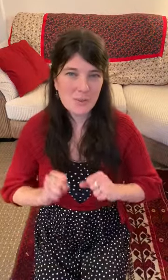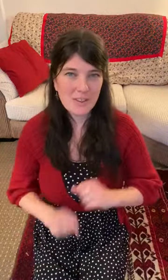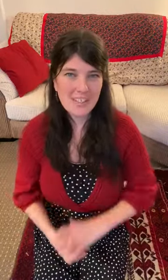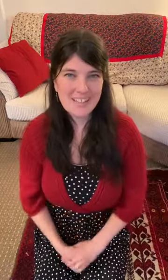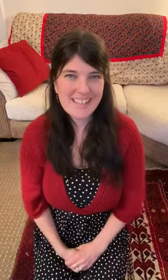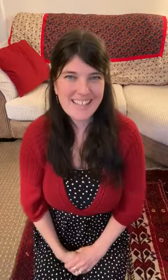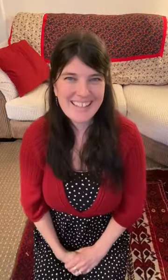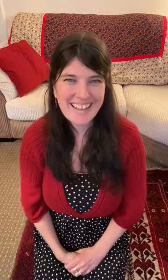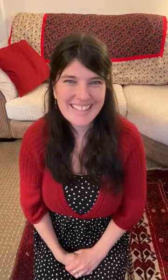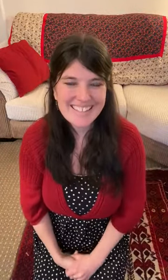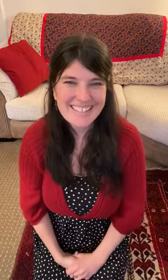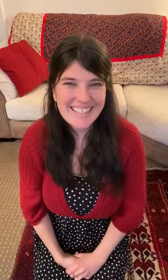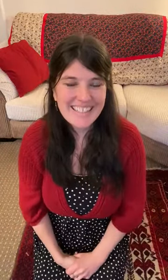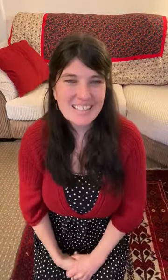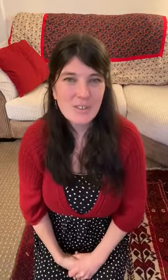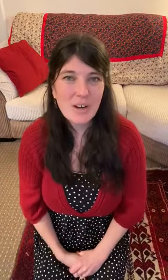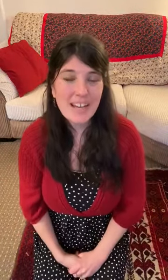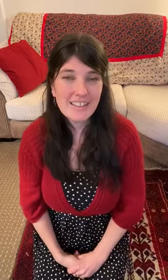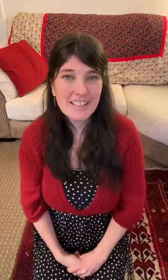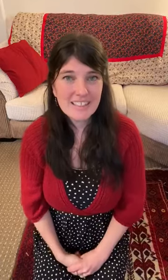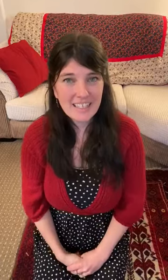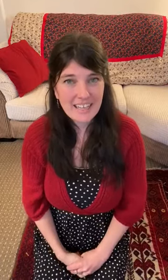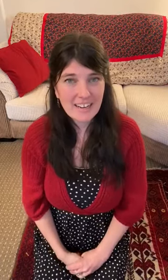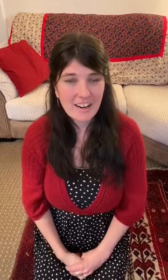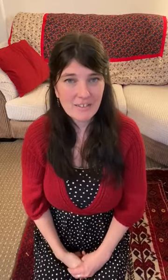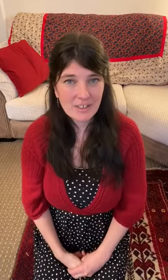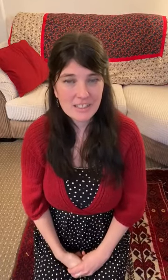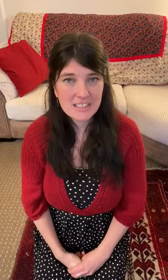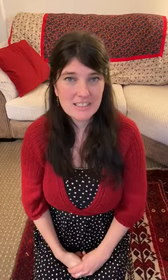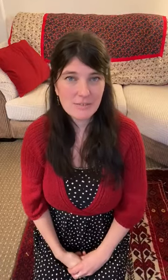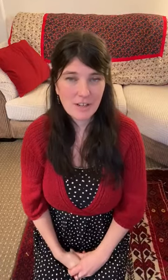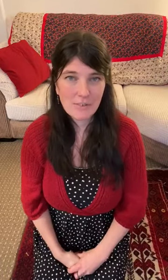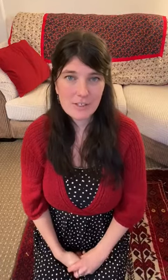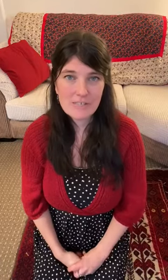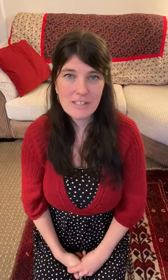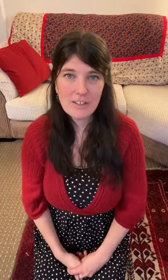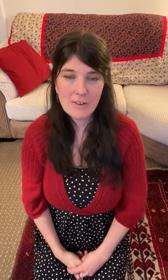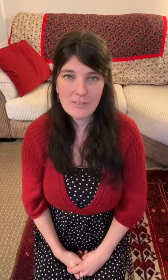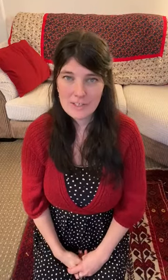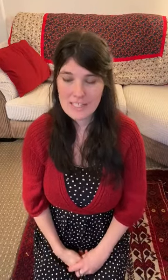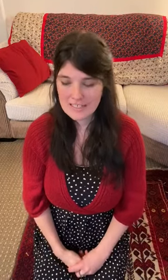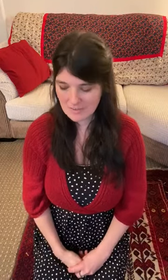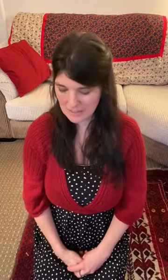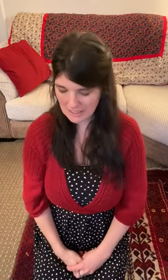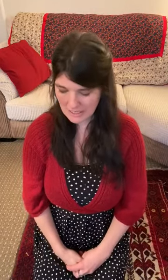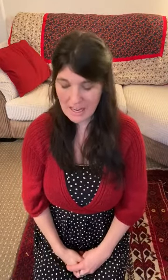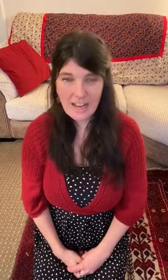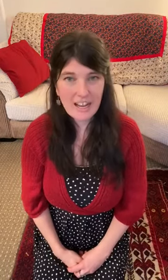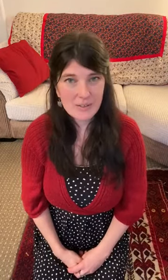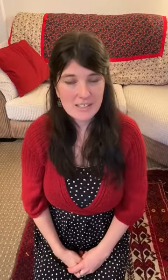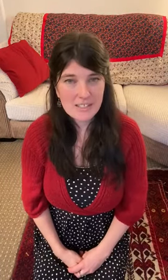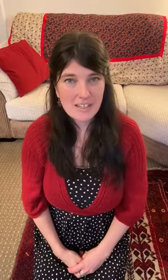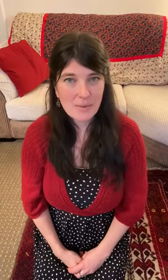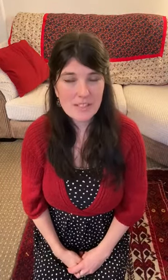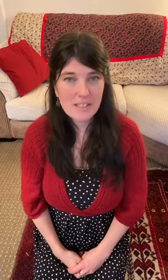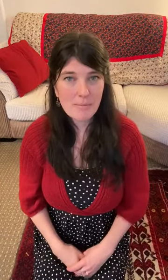and things like that. So I thought today our first for our first video our first activity I was going to start with some